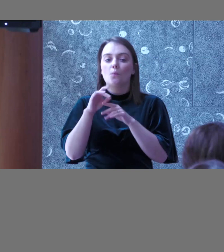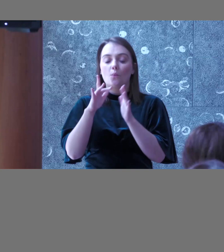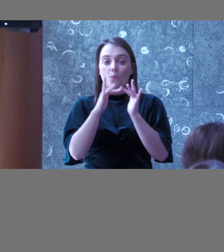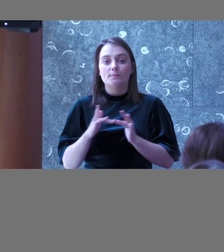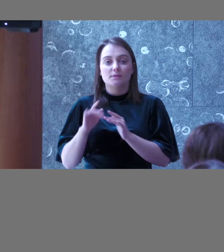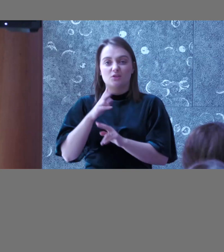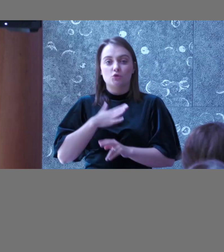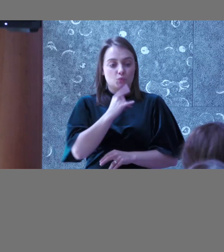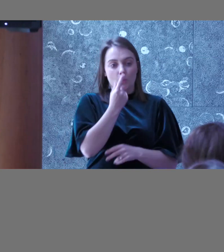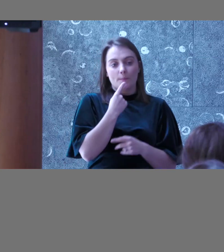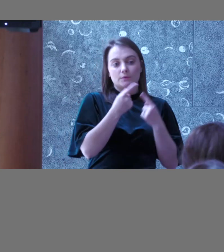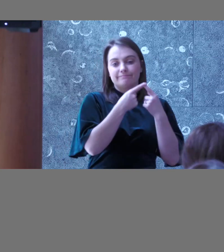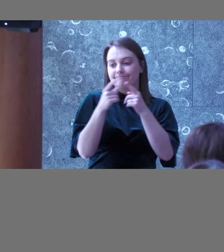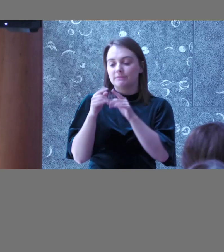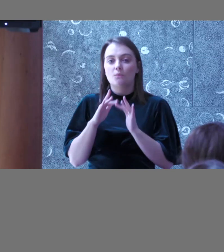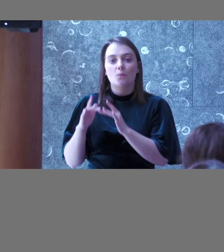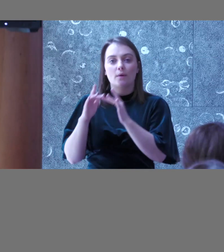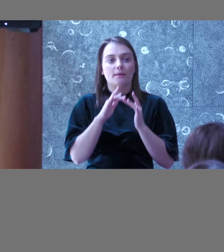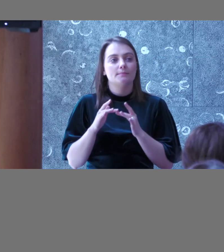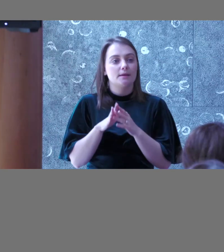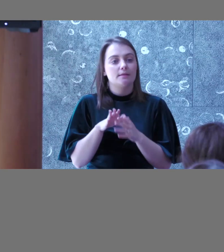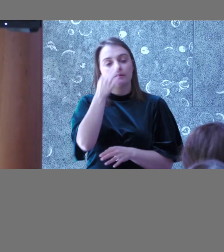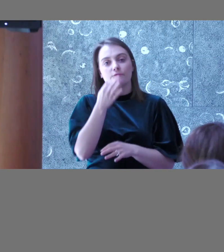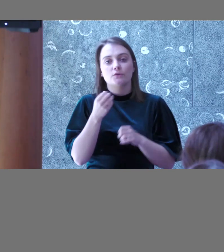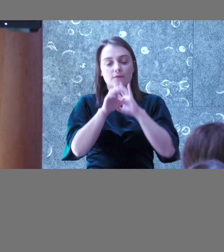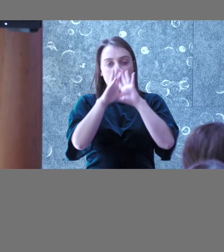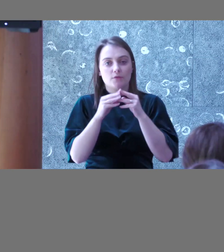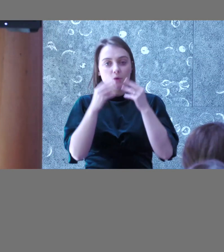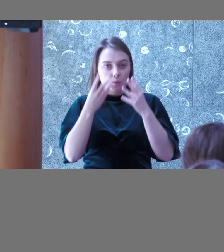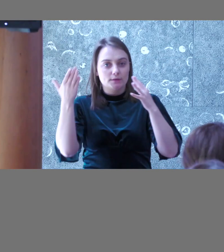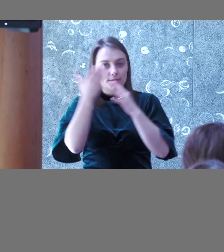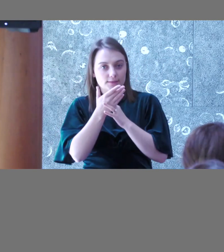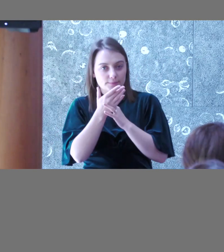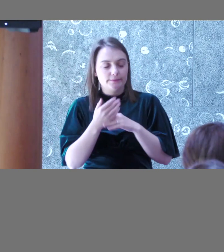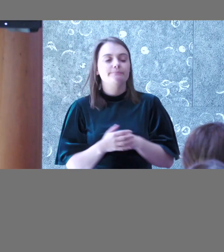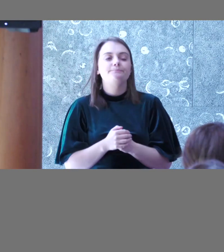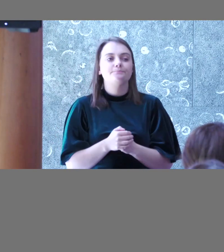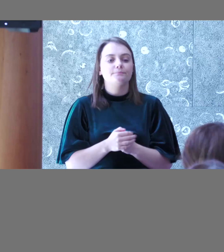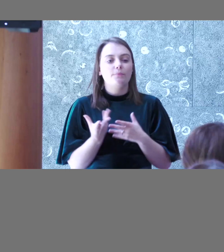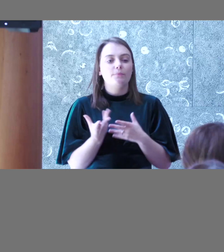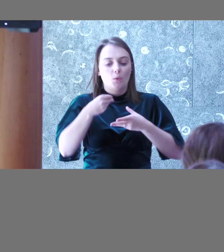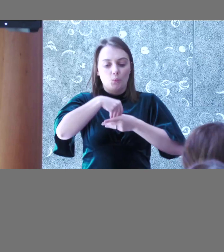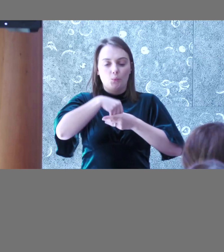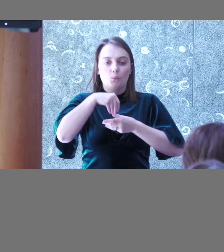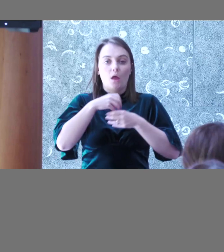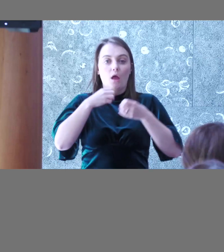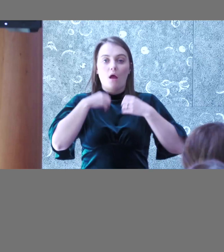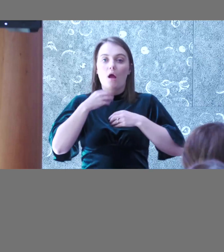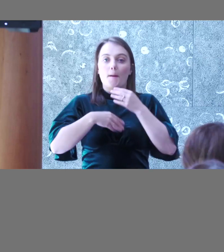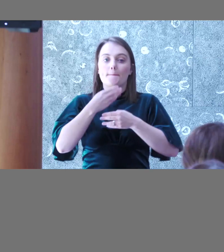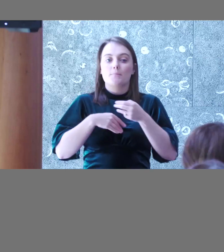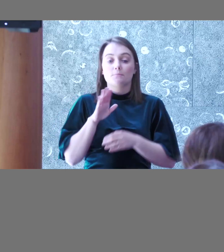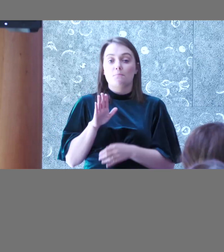website, and this is at the forefront of all of it. And the other thing that kind of helps is just embedding it into our process,